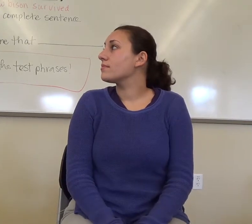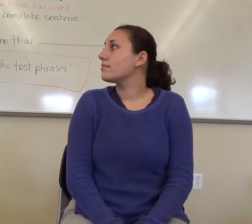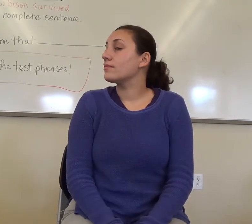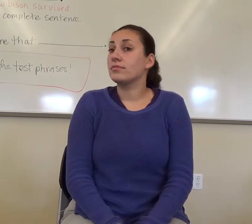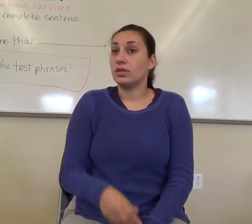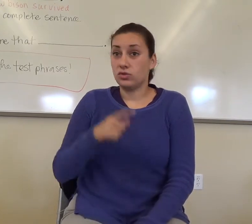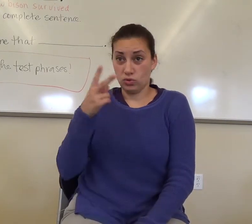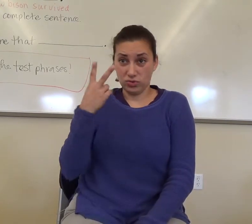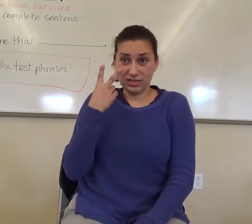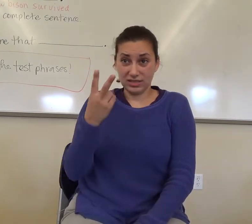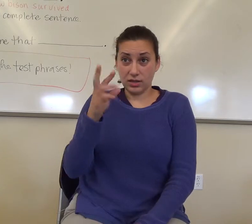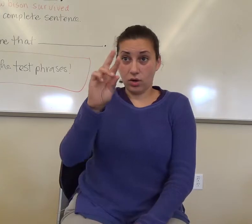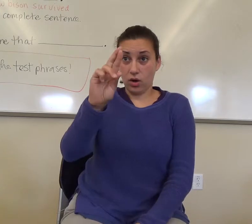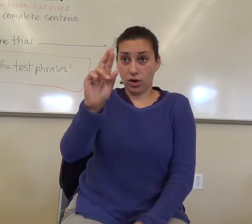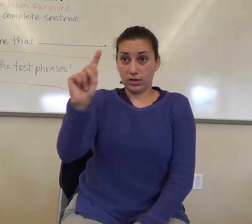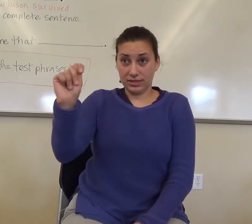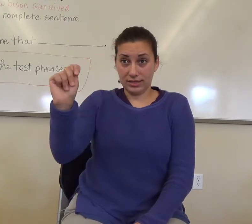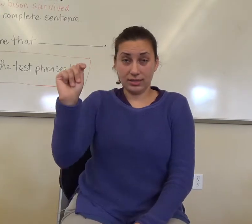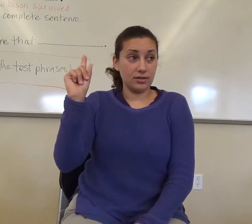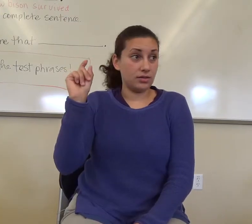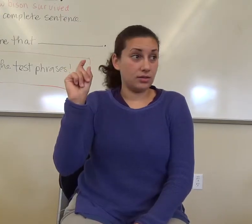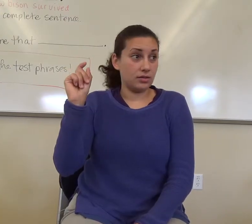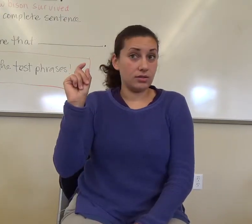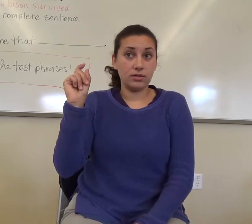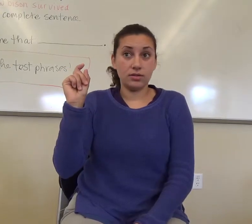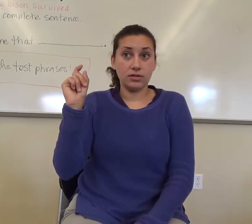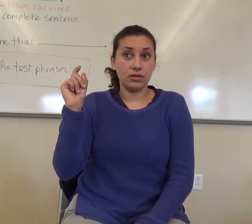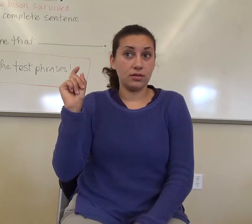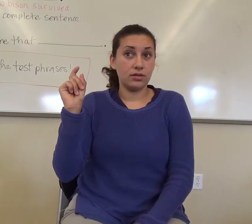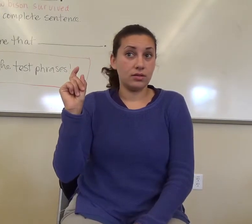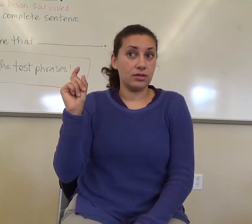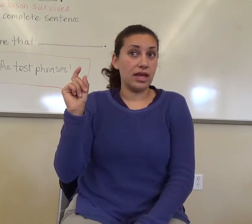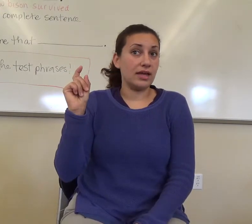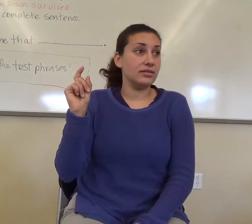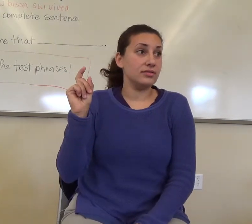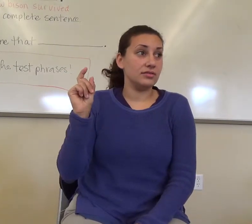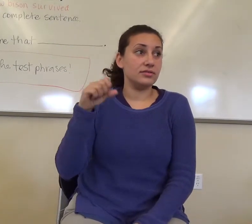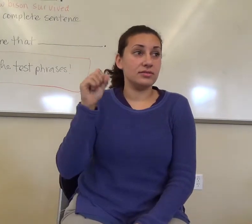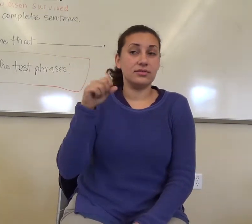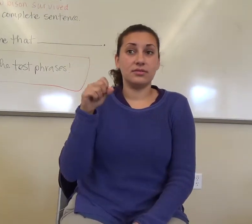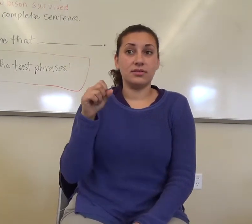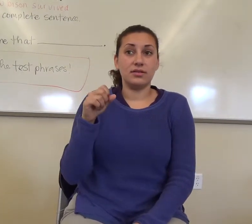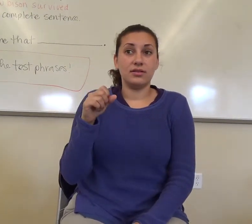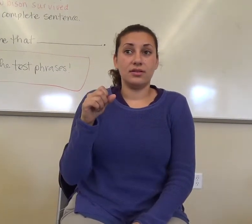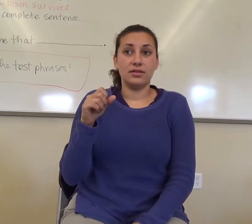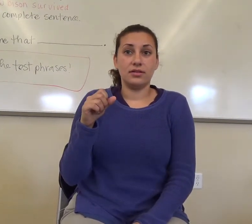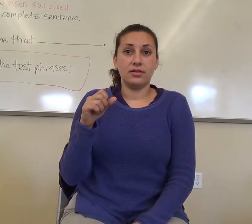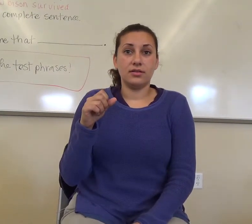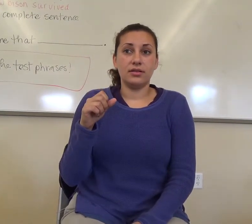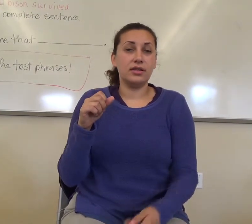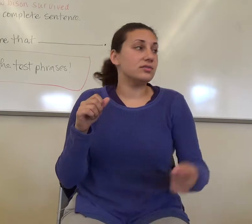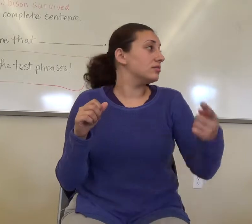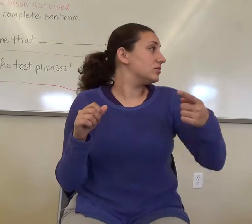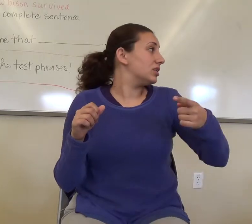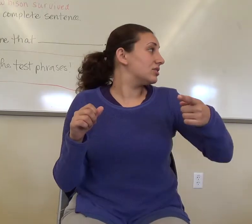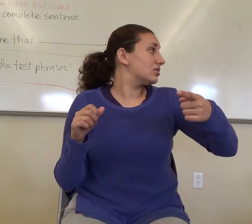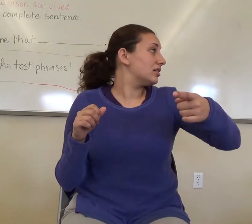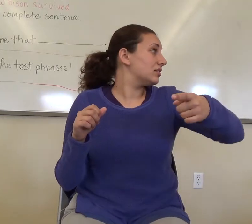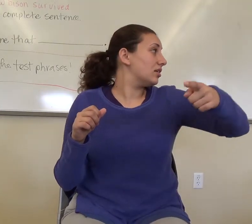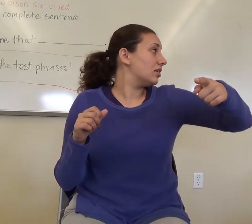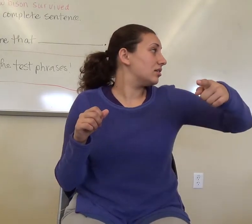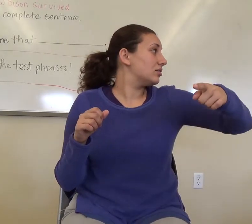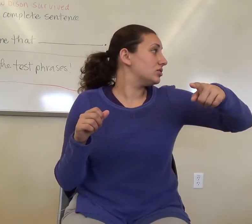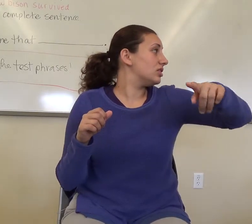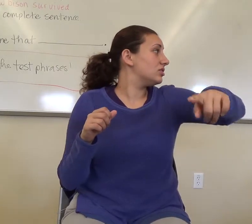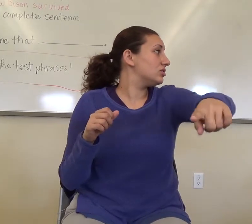reversal transition? No. Yes. Yeah. Yeah. There is. Yeah. Yeah. She has